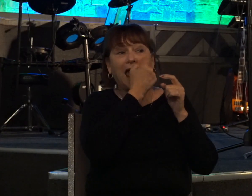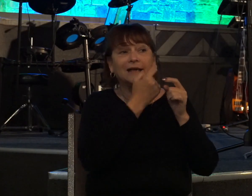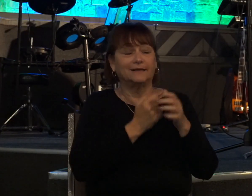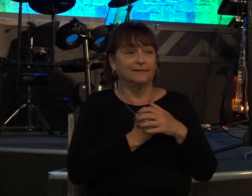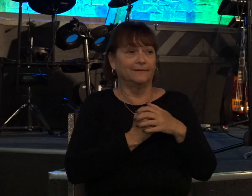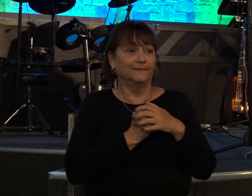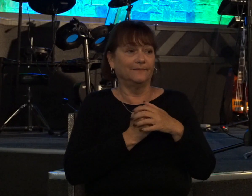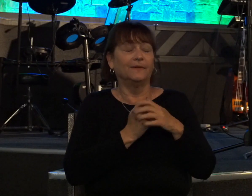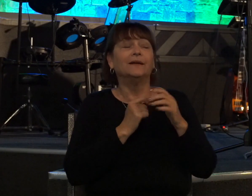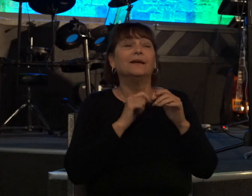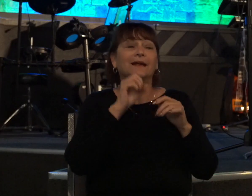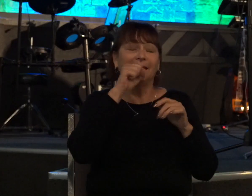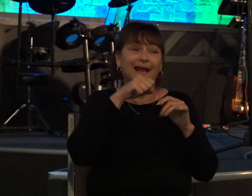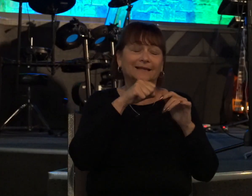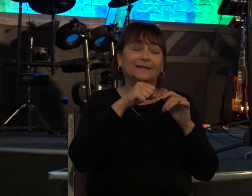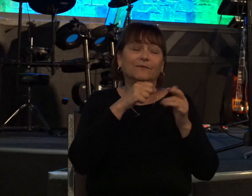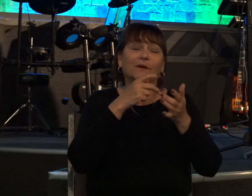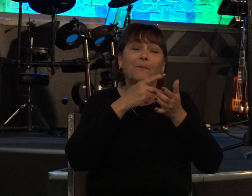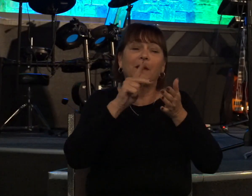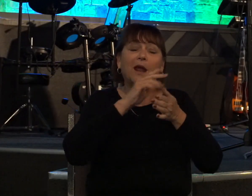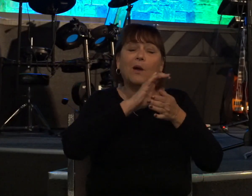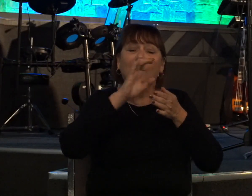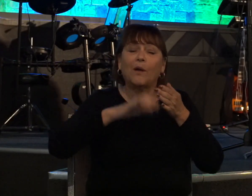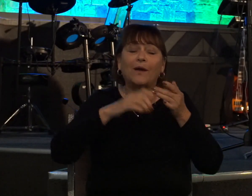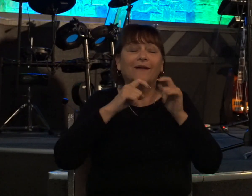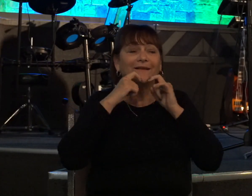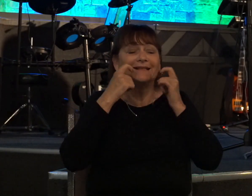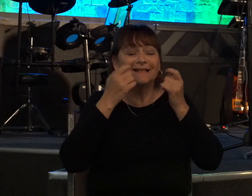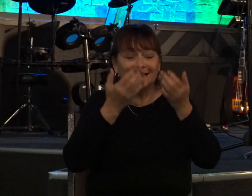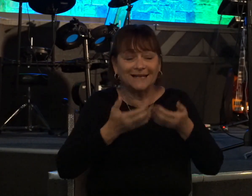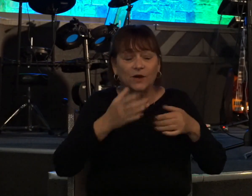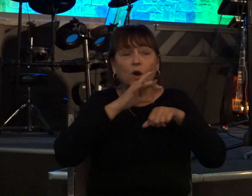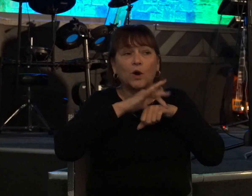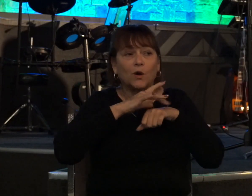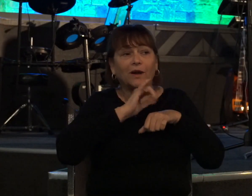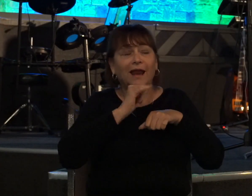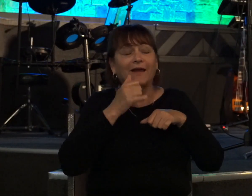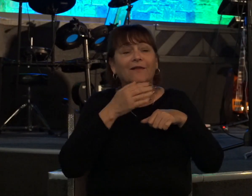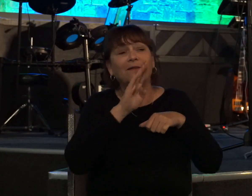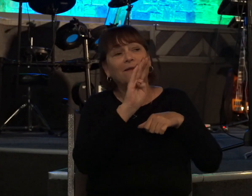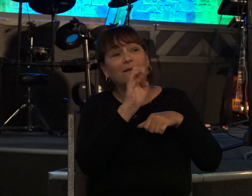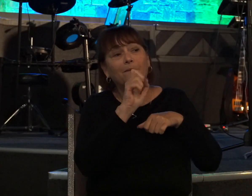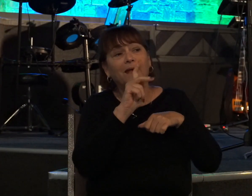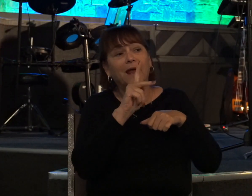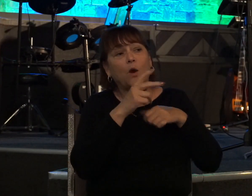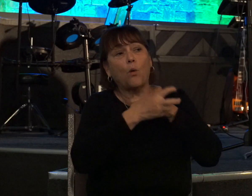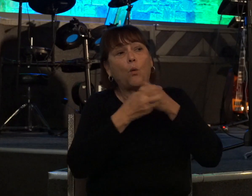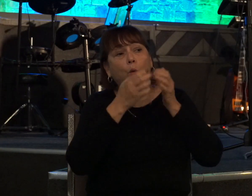yes we may pay the consequences of our sins here on earth just like the bank robber just like David